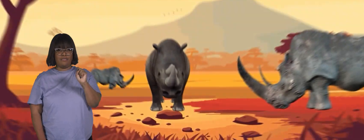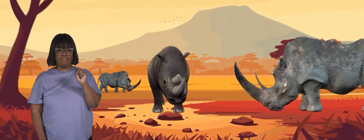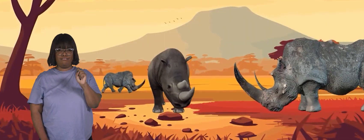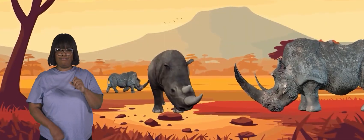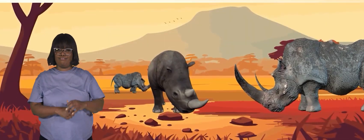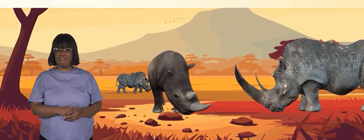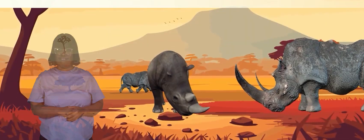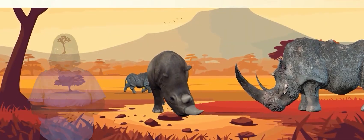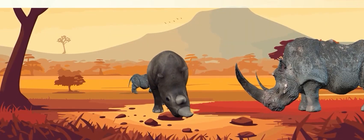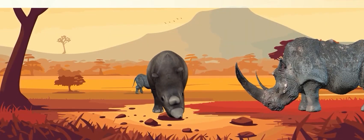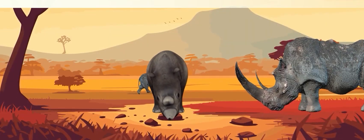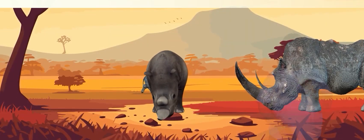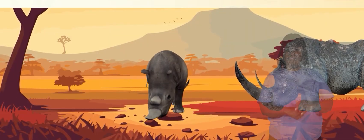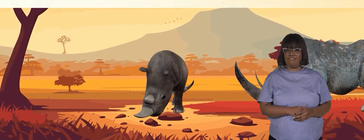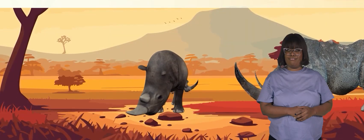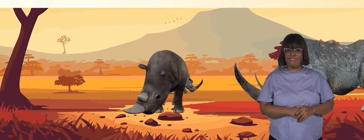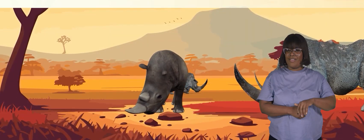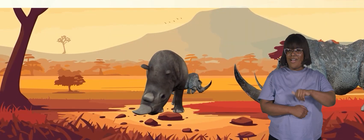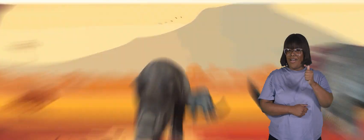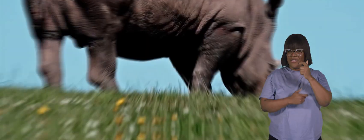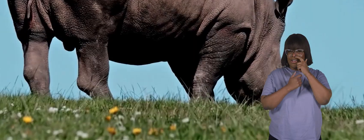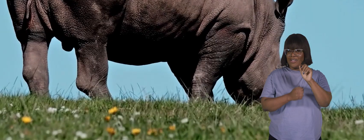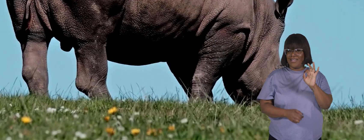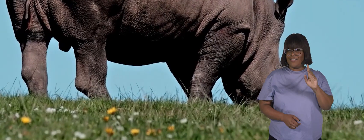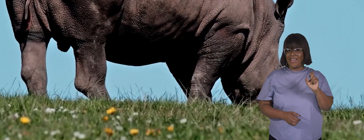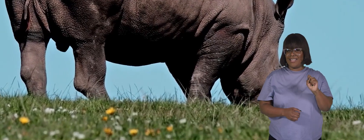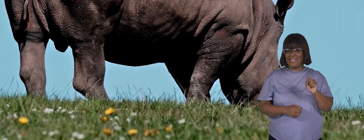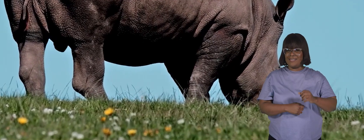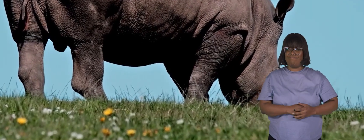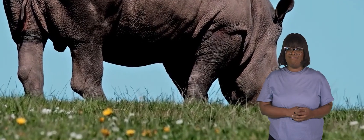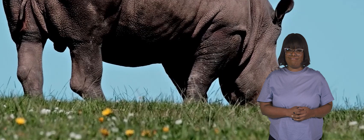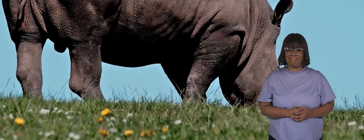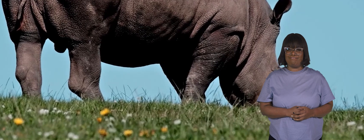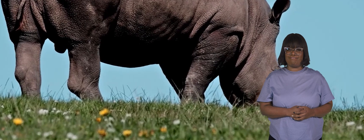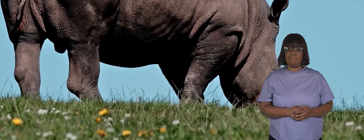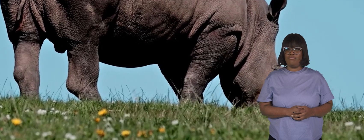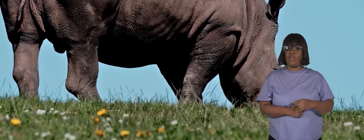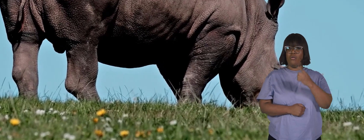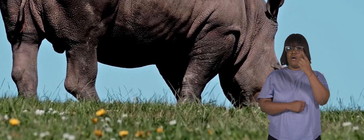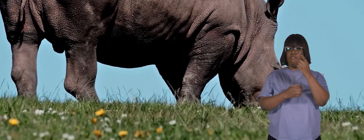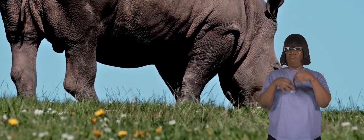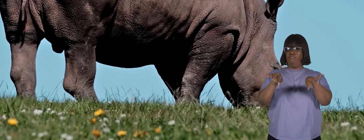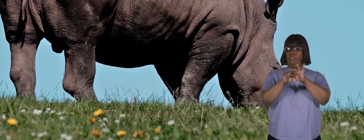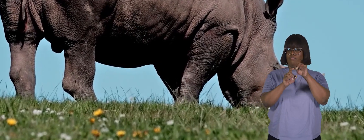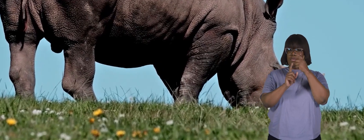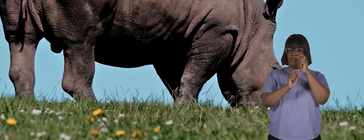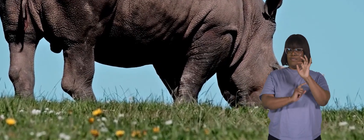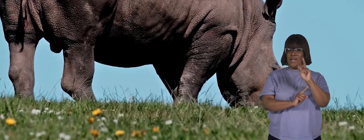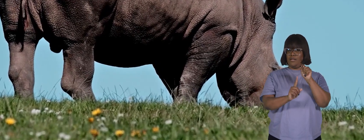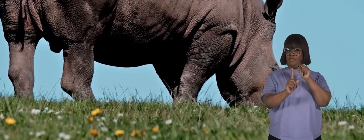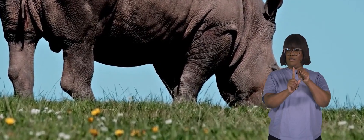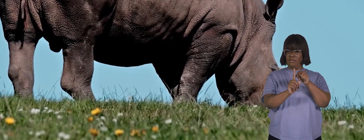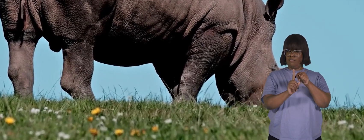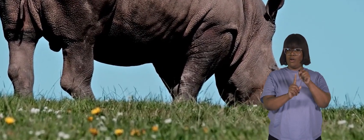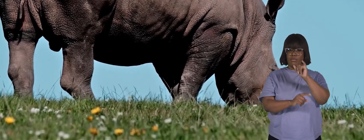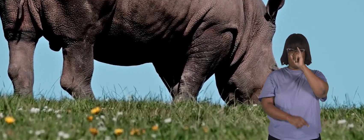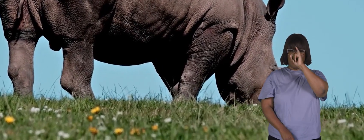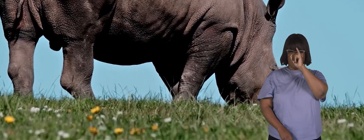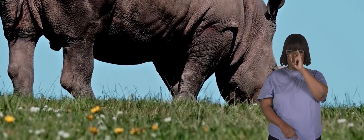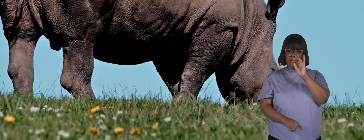Other interesting facts One of the most interesting things about rhinos is their thick, tough skin.